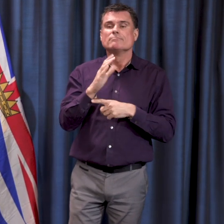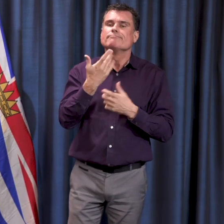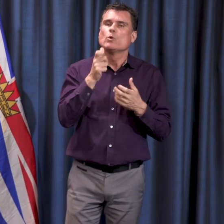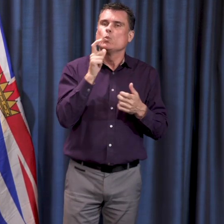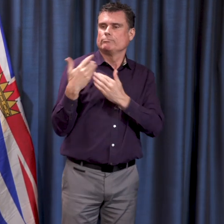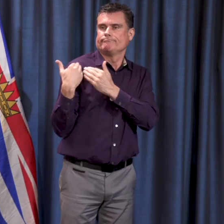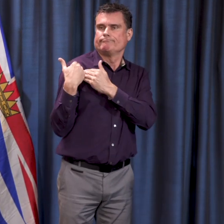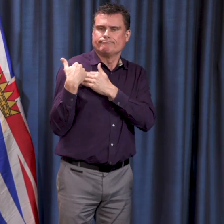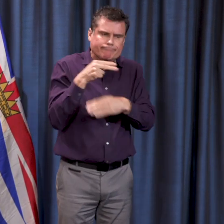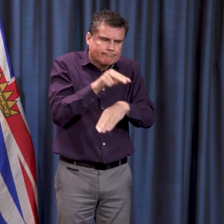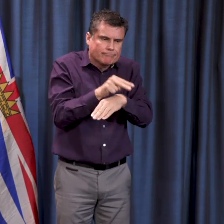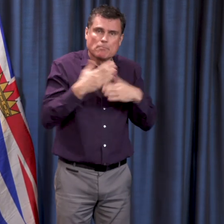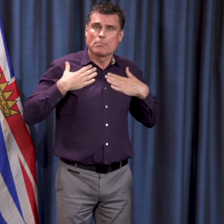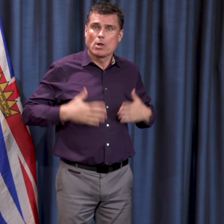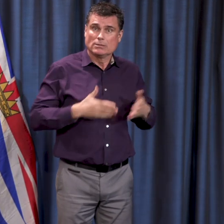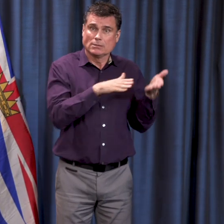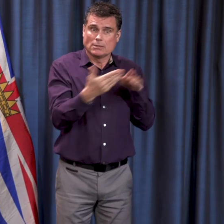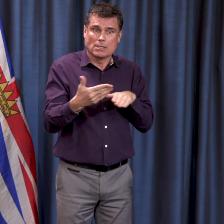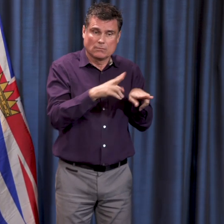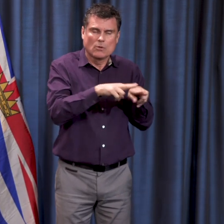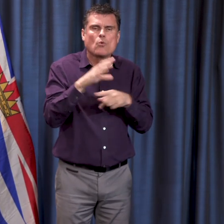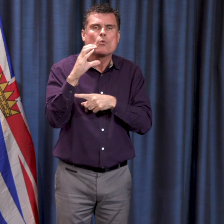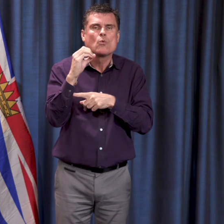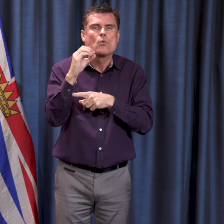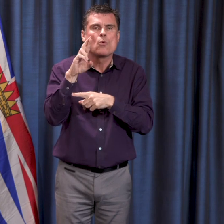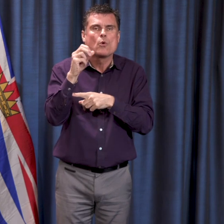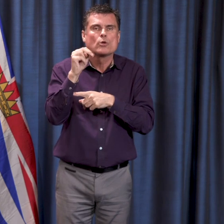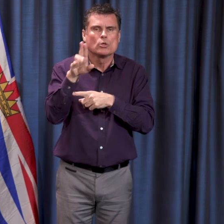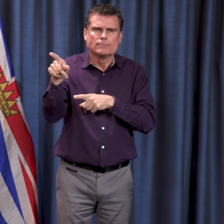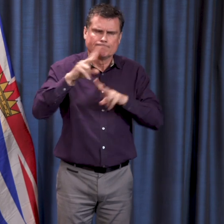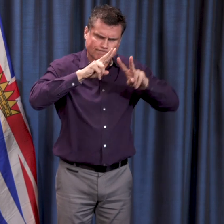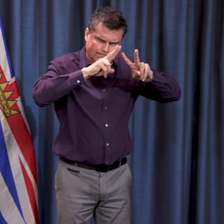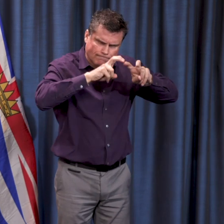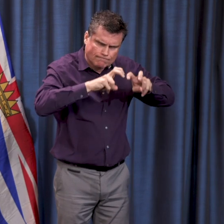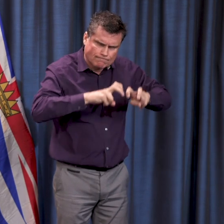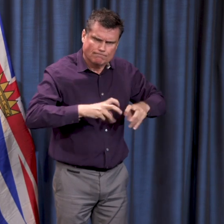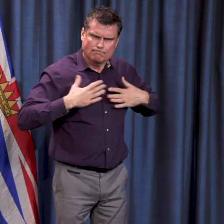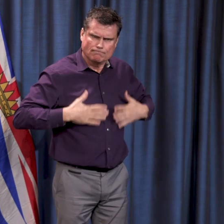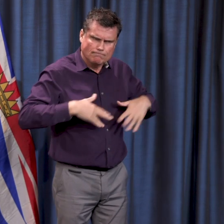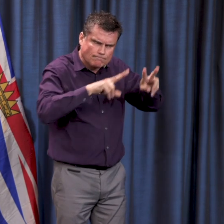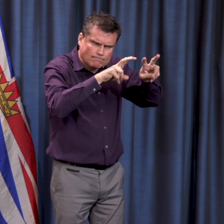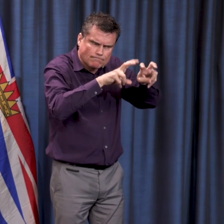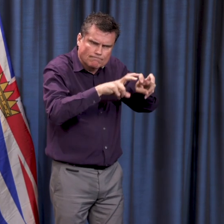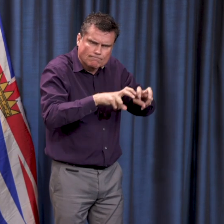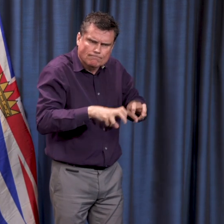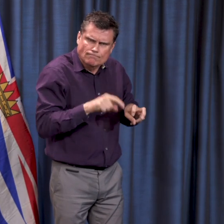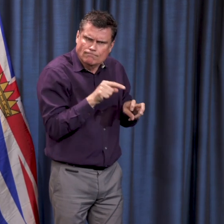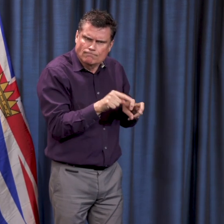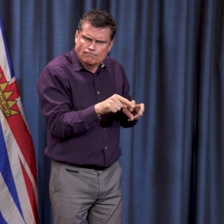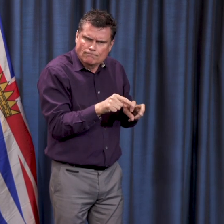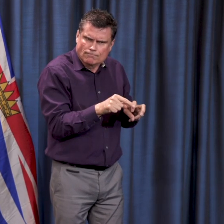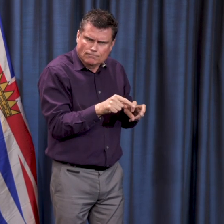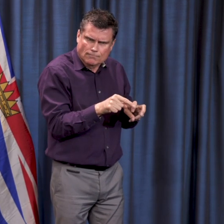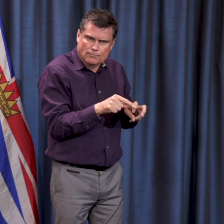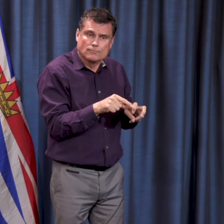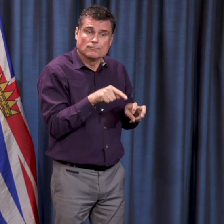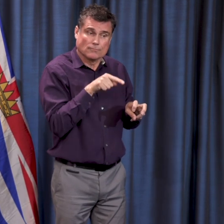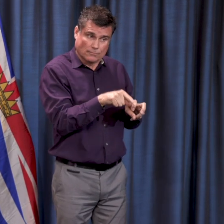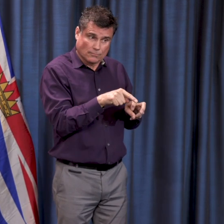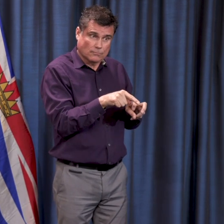But once circumstances are confirmed, I'll be able to share that with you.